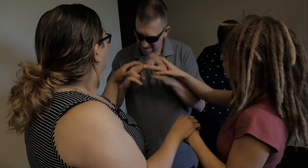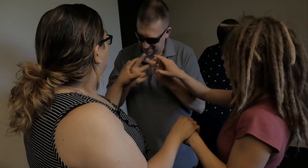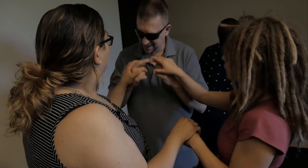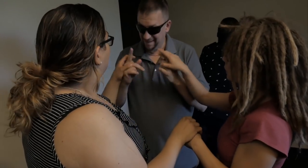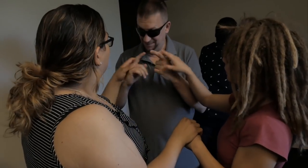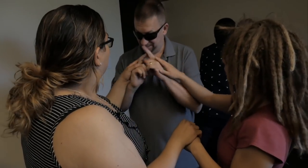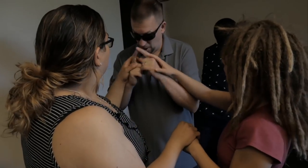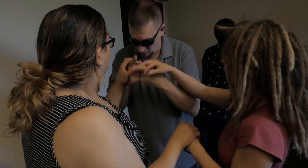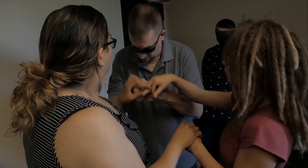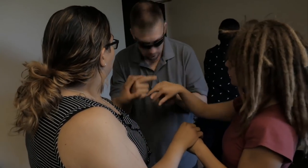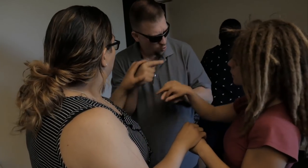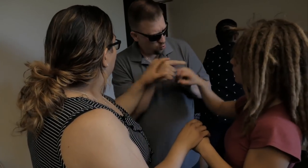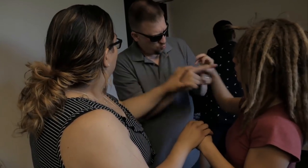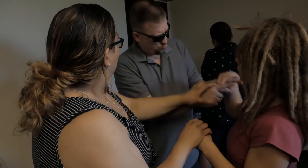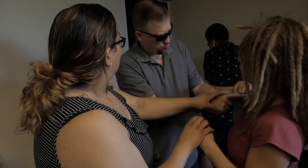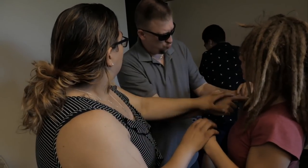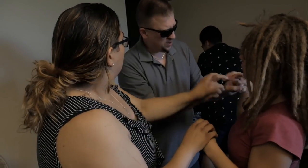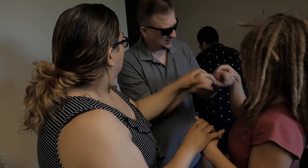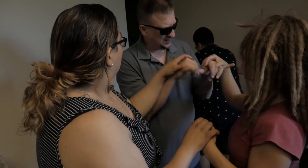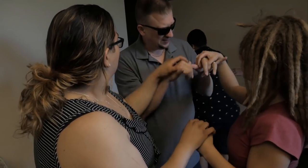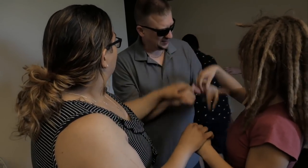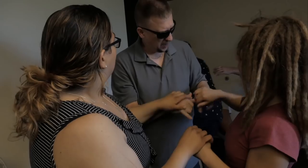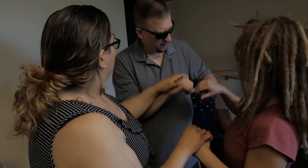When we're ready to fall, you need to stay with me.